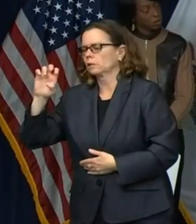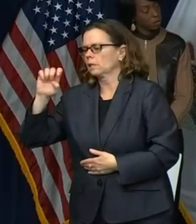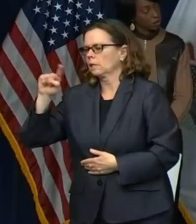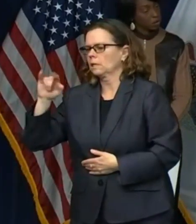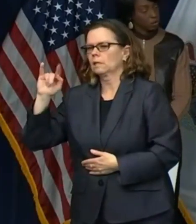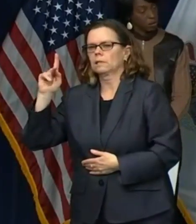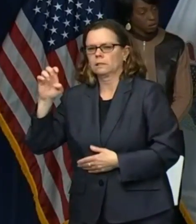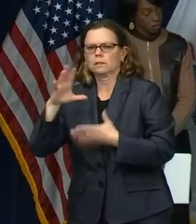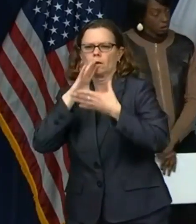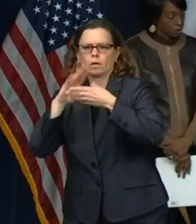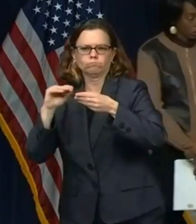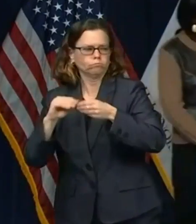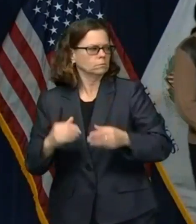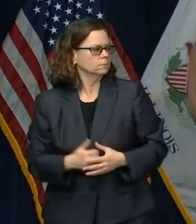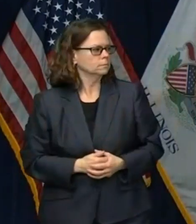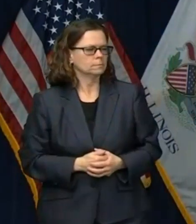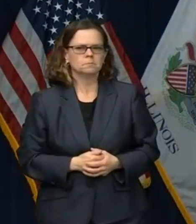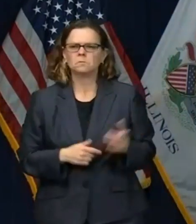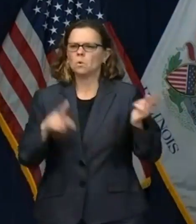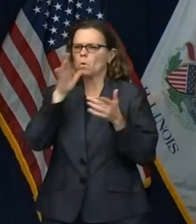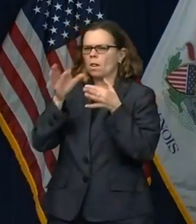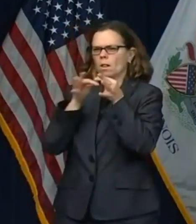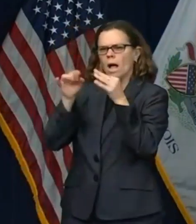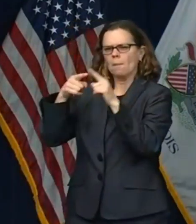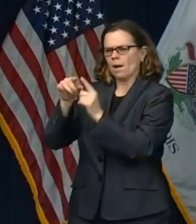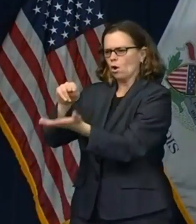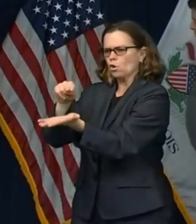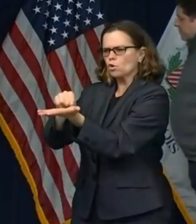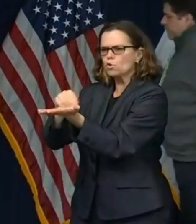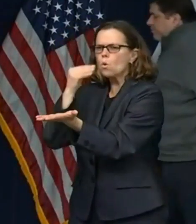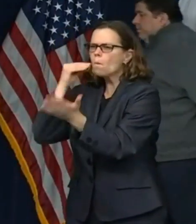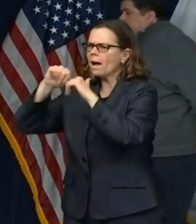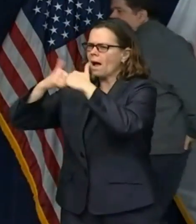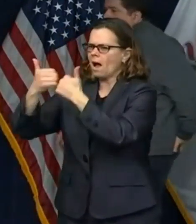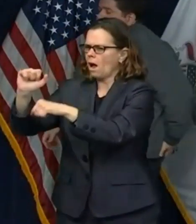nursing homes and, of course, our ability to support them. Yeah.